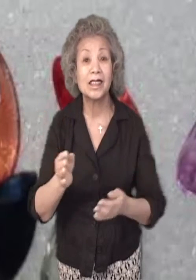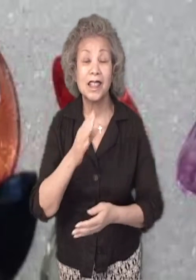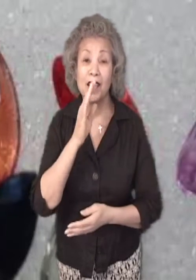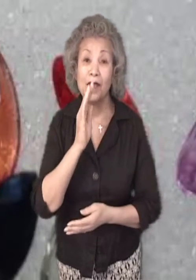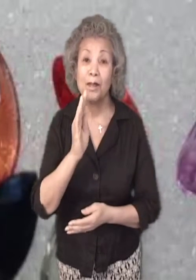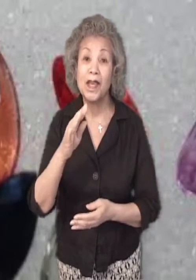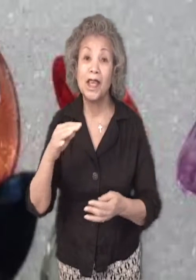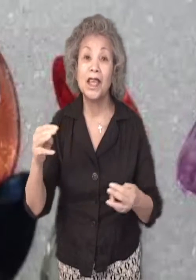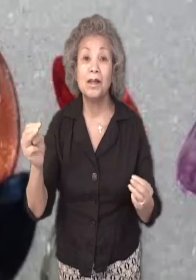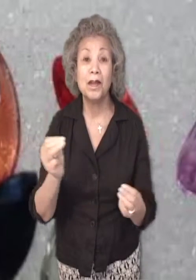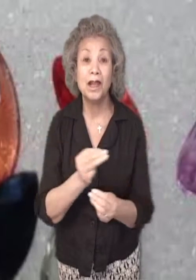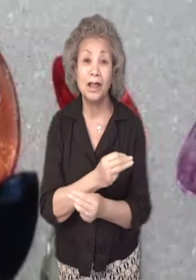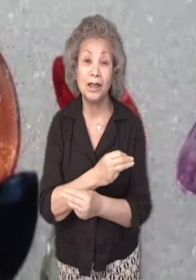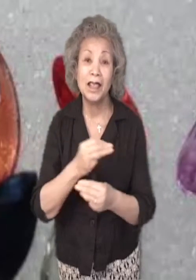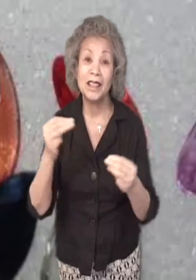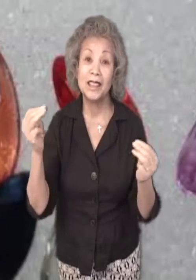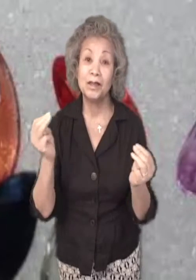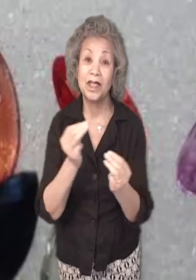be multiplied.